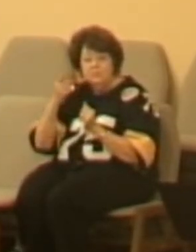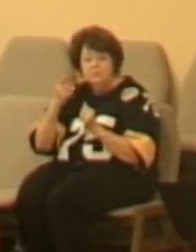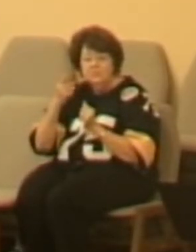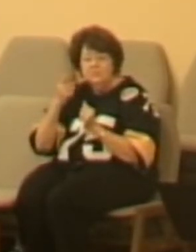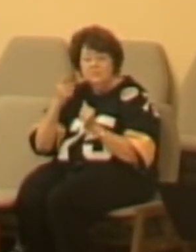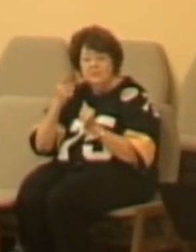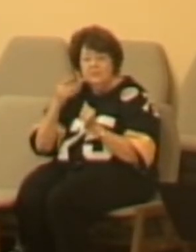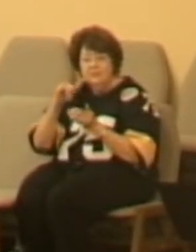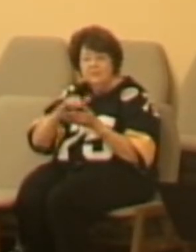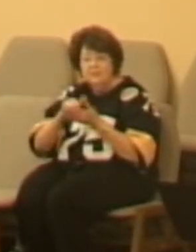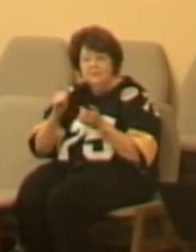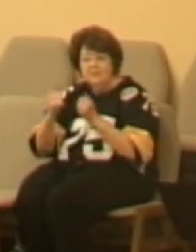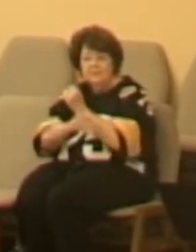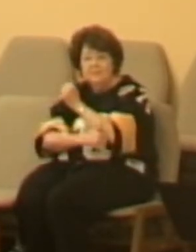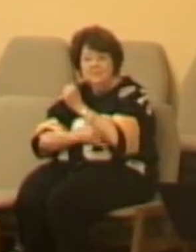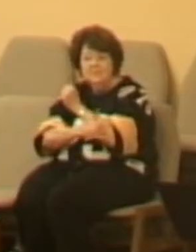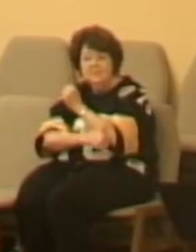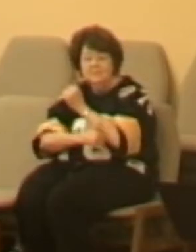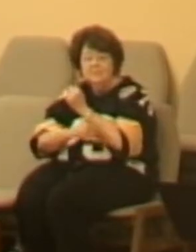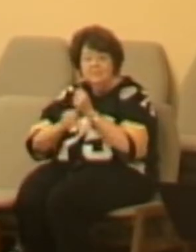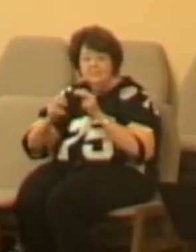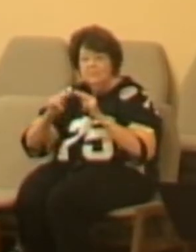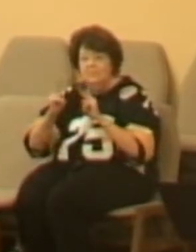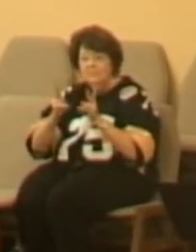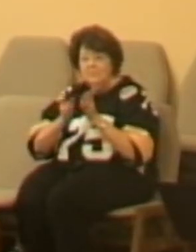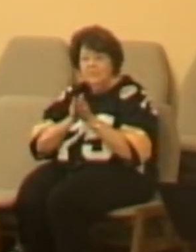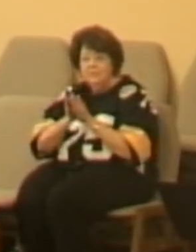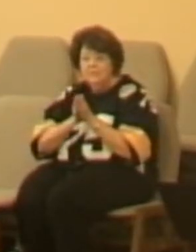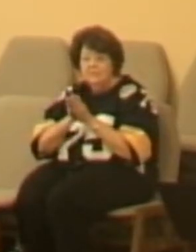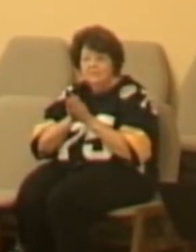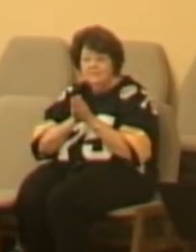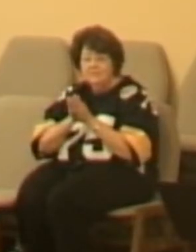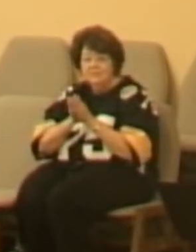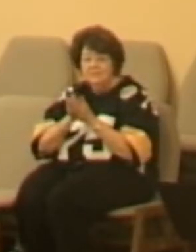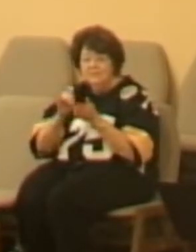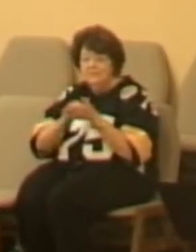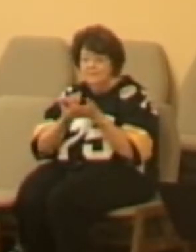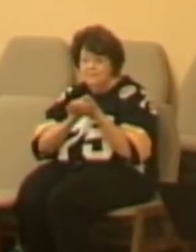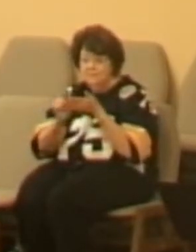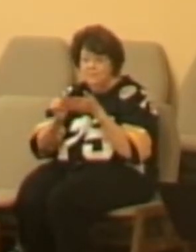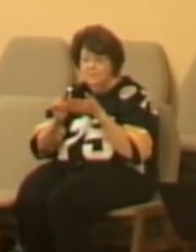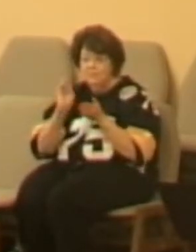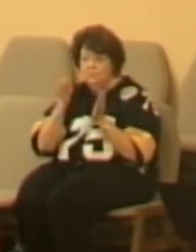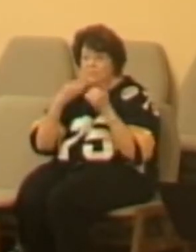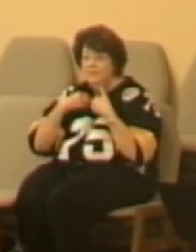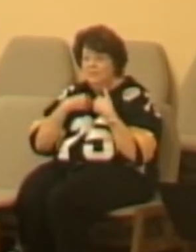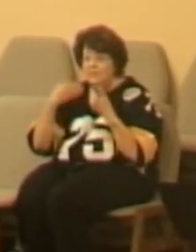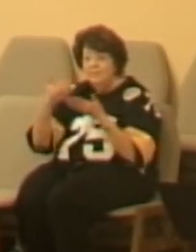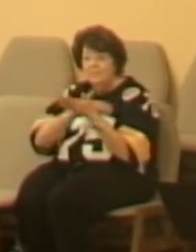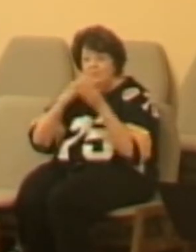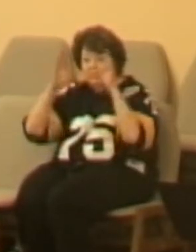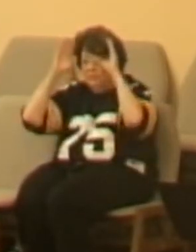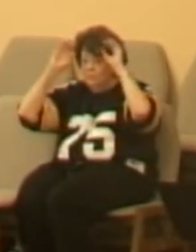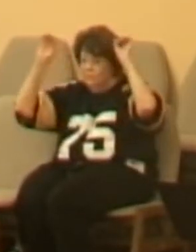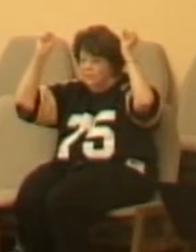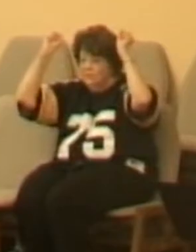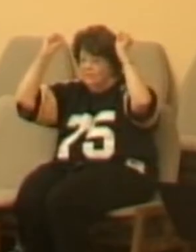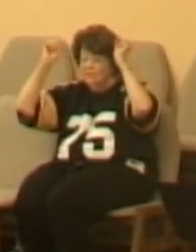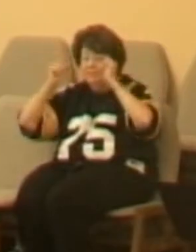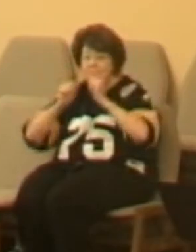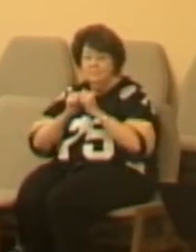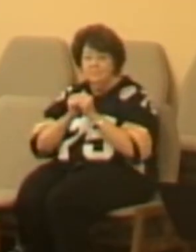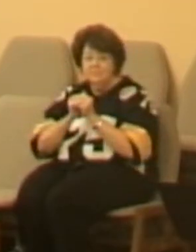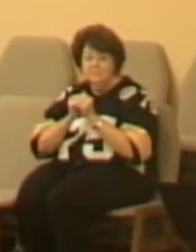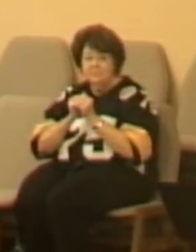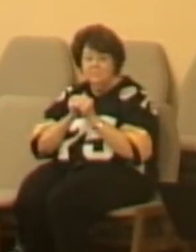Is it safe to say? We have a new president this morning. You know that? From the last time we gathered. And